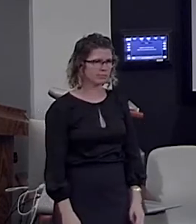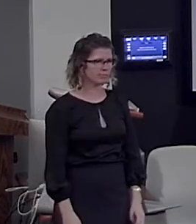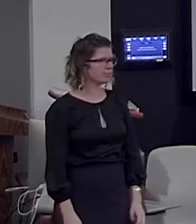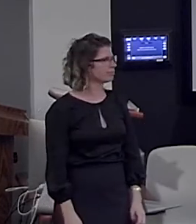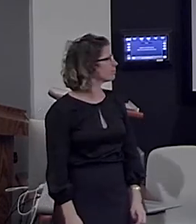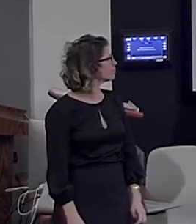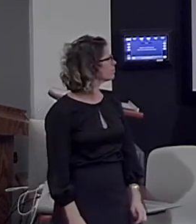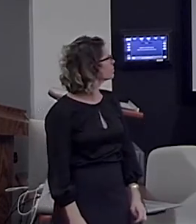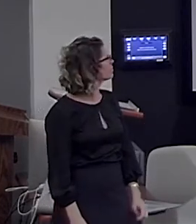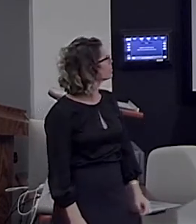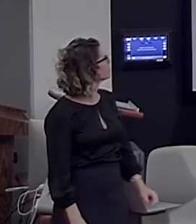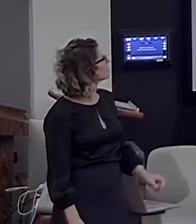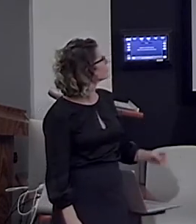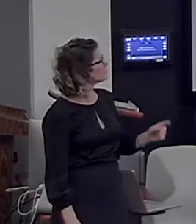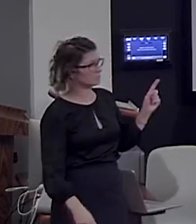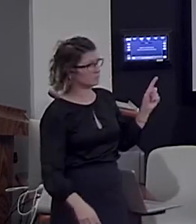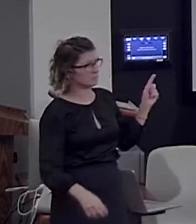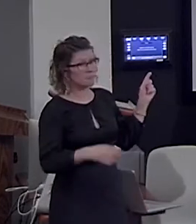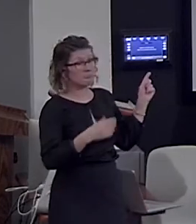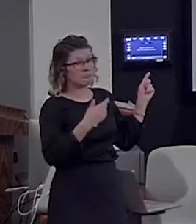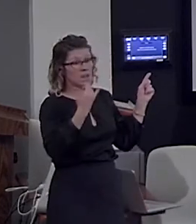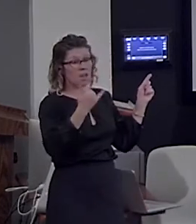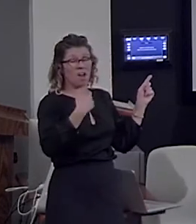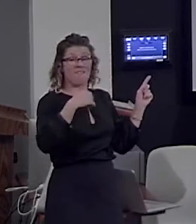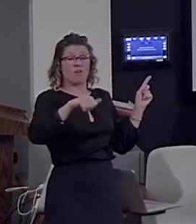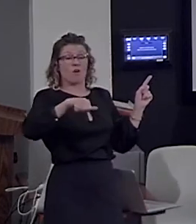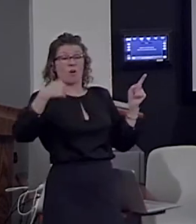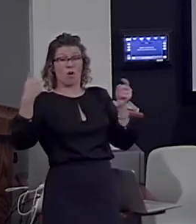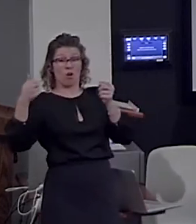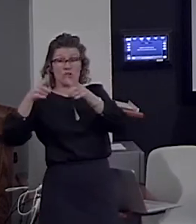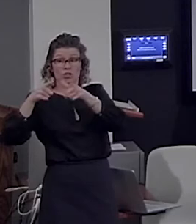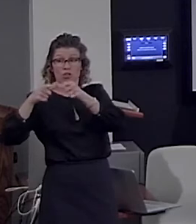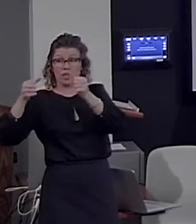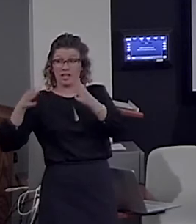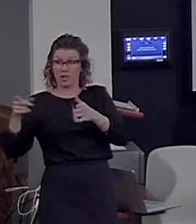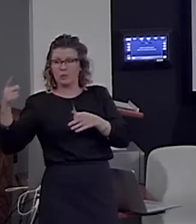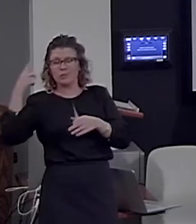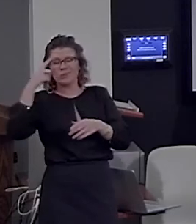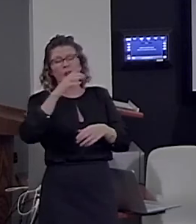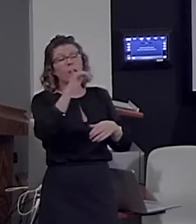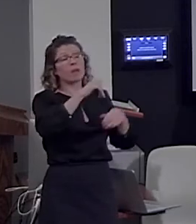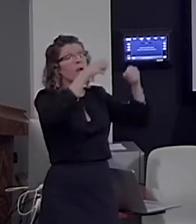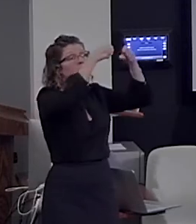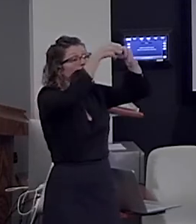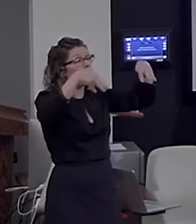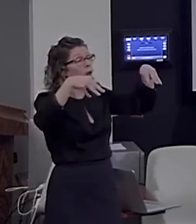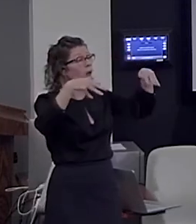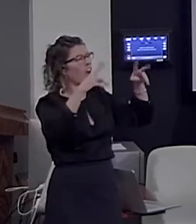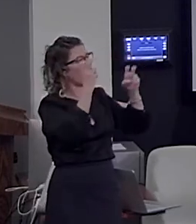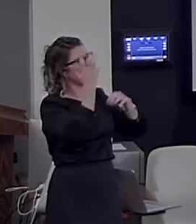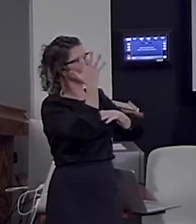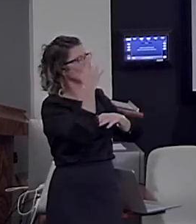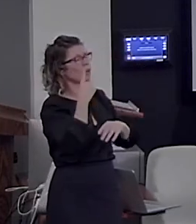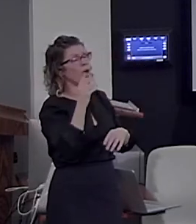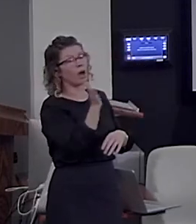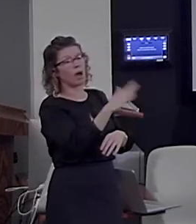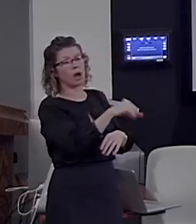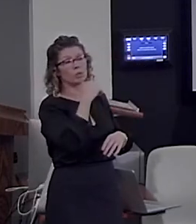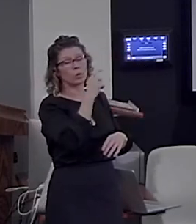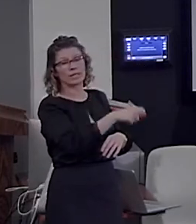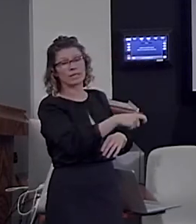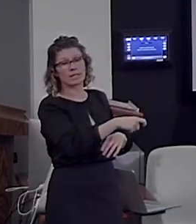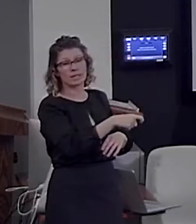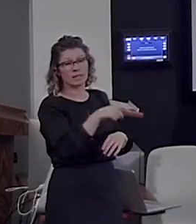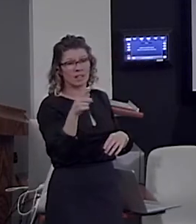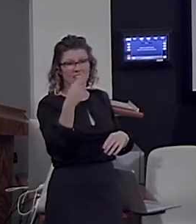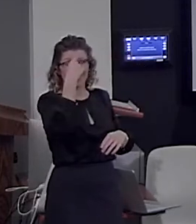Now, there are other linguists who have said, we don't need trees. Some linguists claim that nested